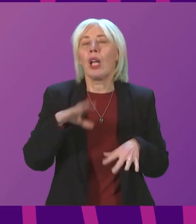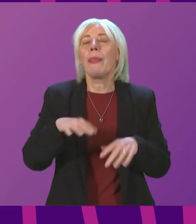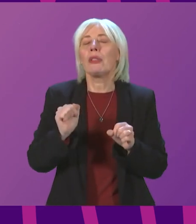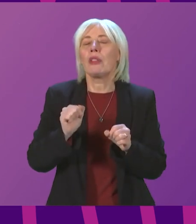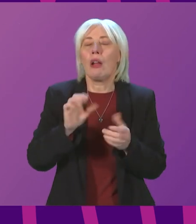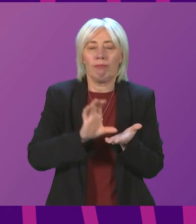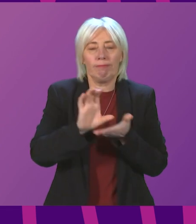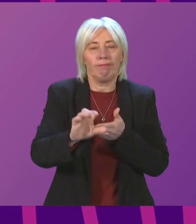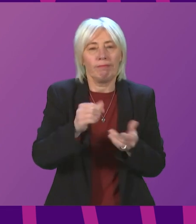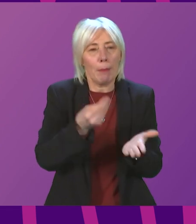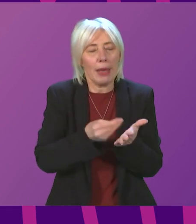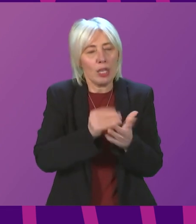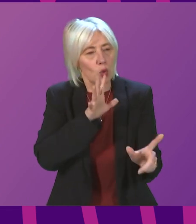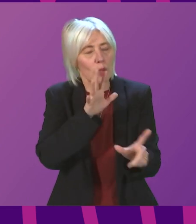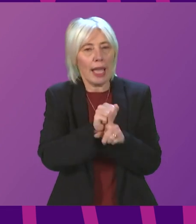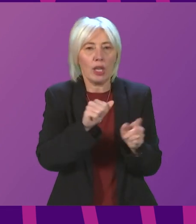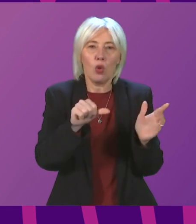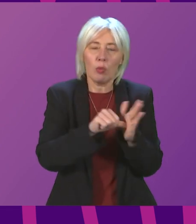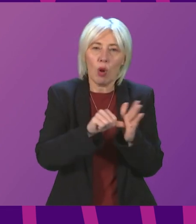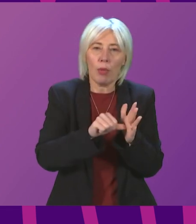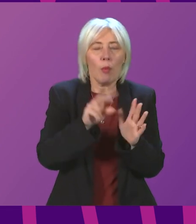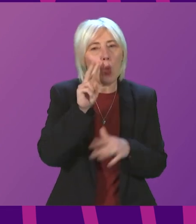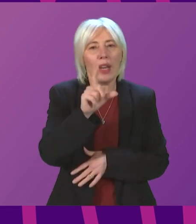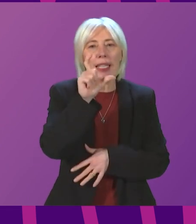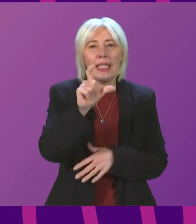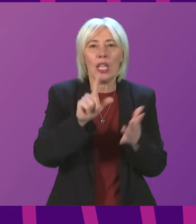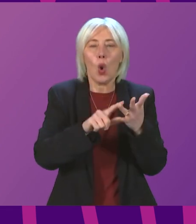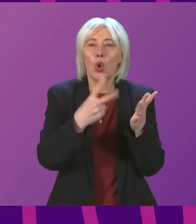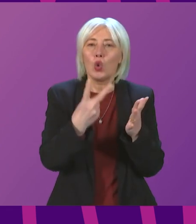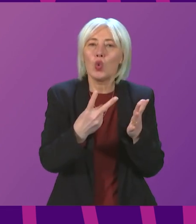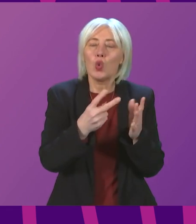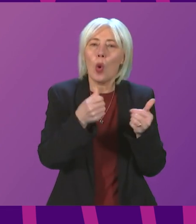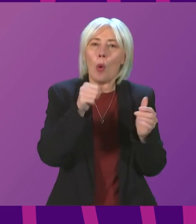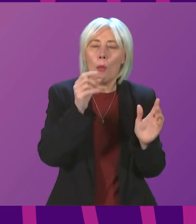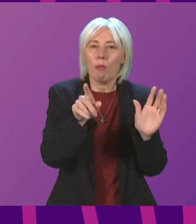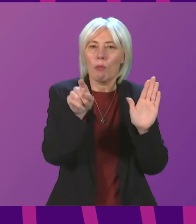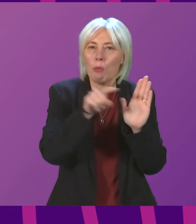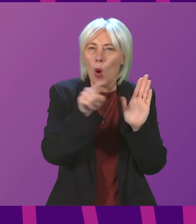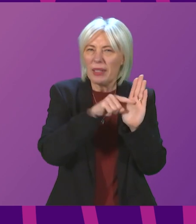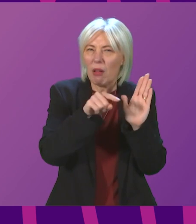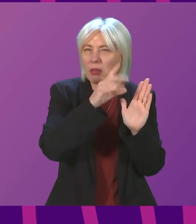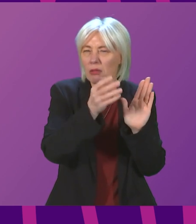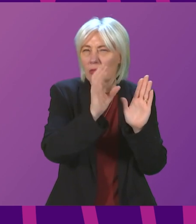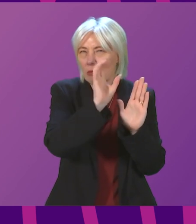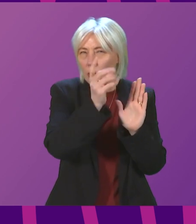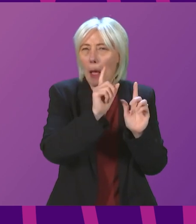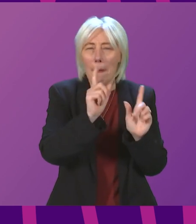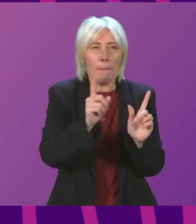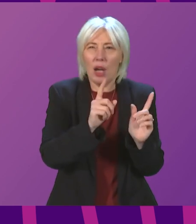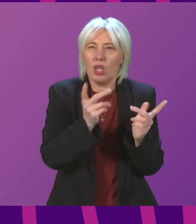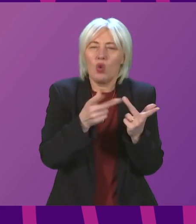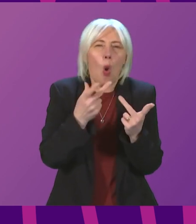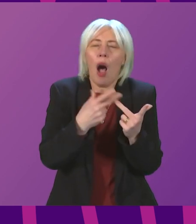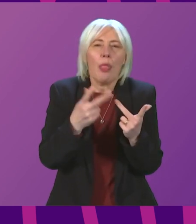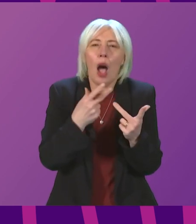to diagnose the problem with CO2 monitors. But there were few solutions to actually improve the ventilation, other than to